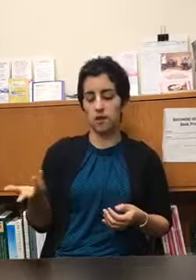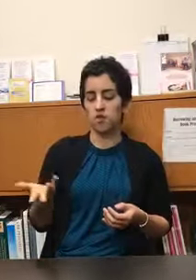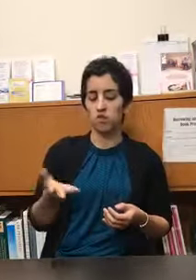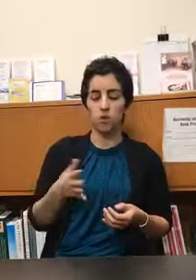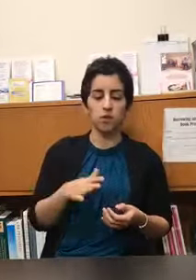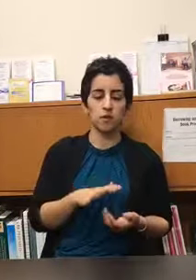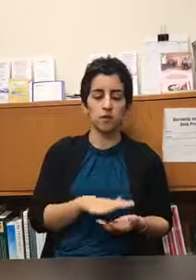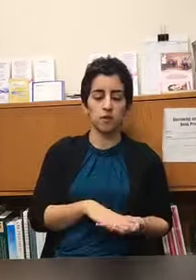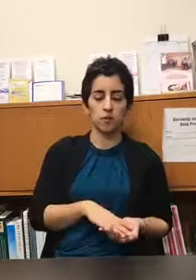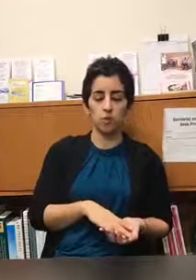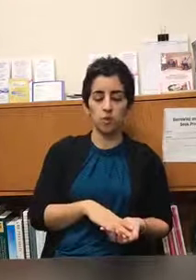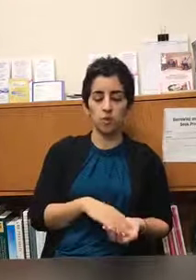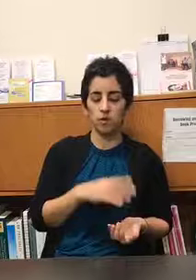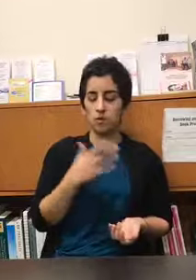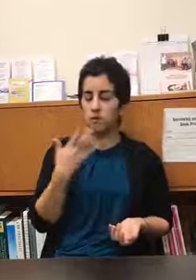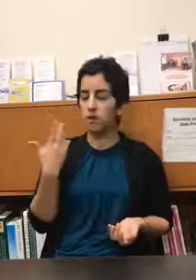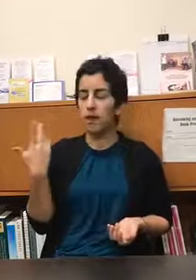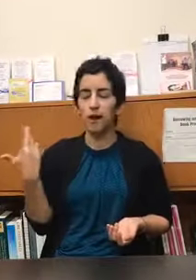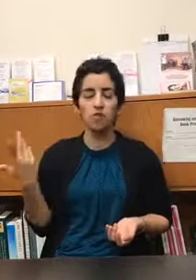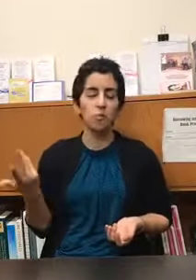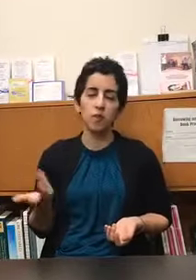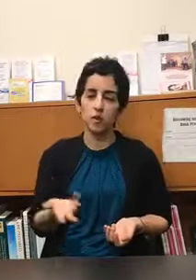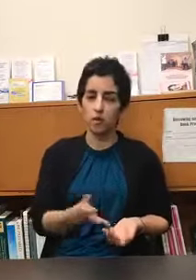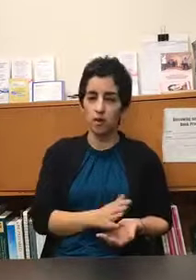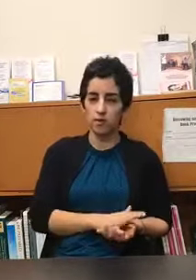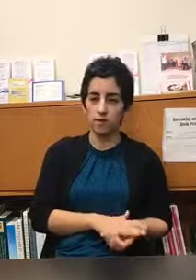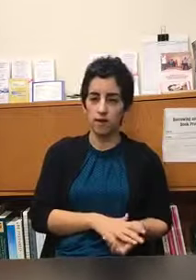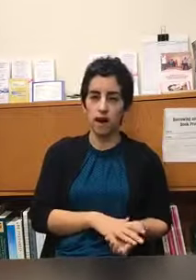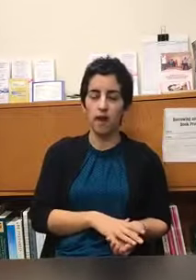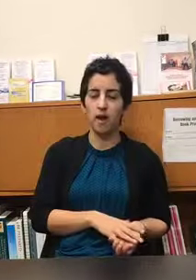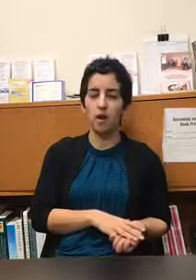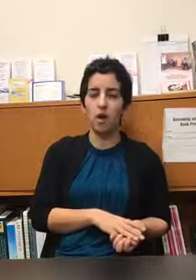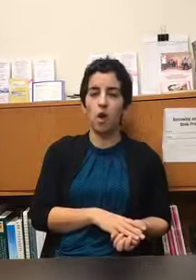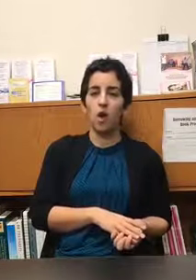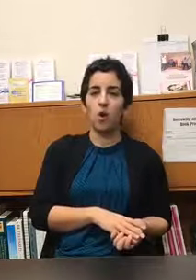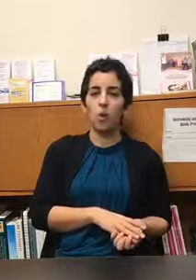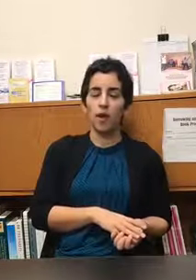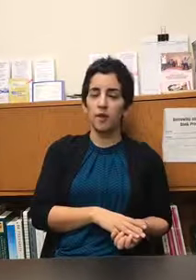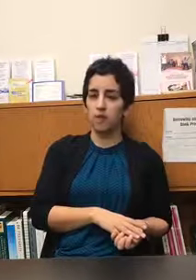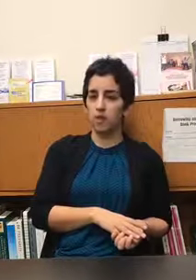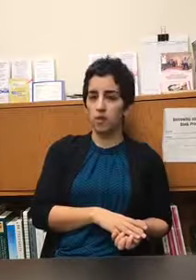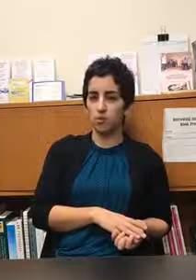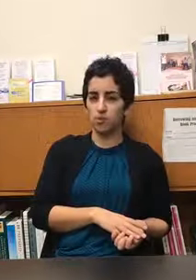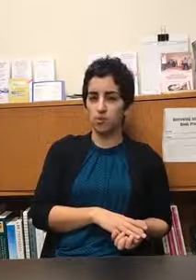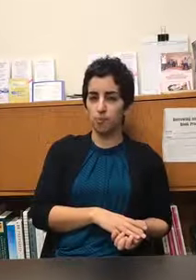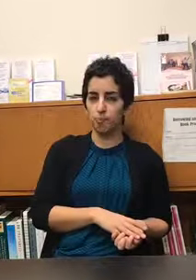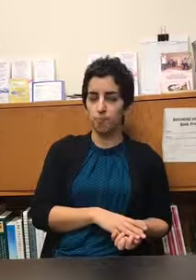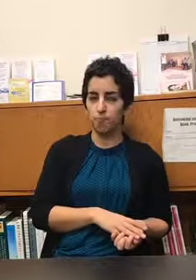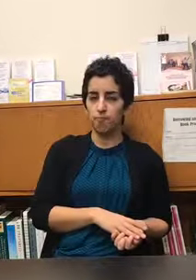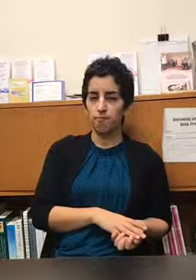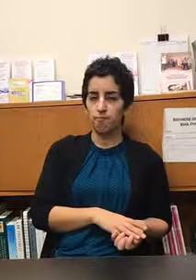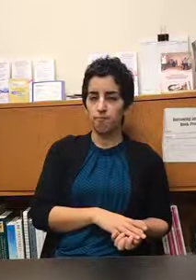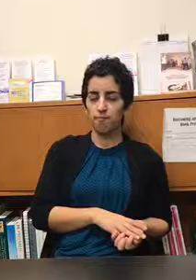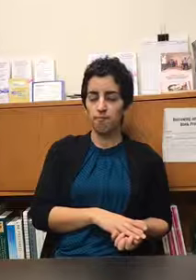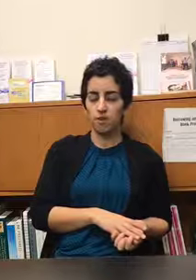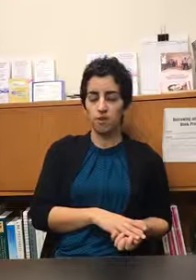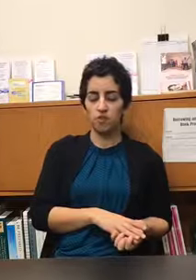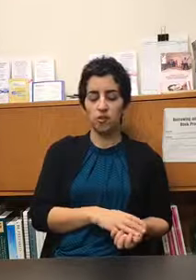just noticing like you would notice clouds moving across the sky waves on the ocean just